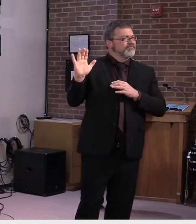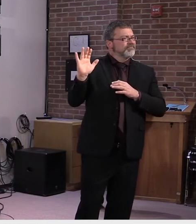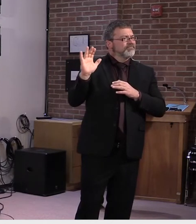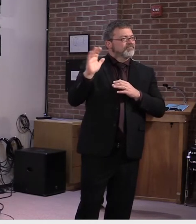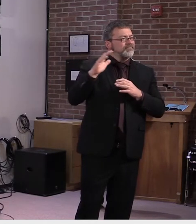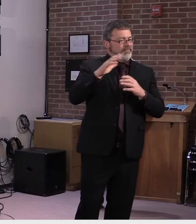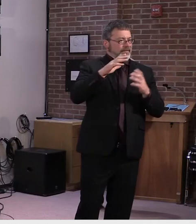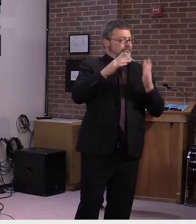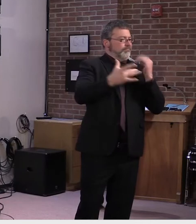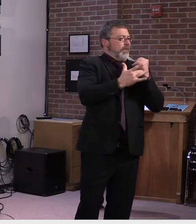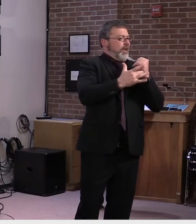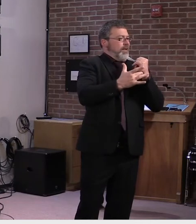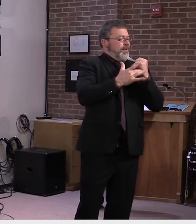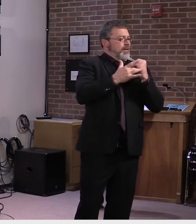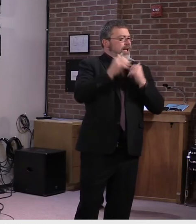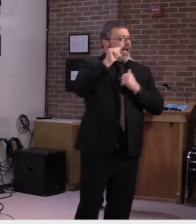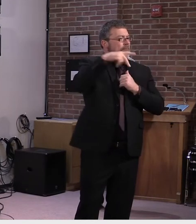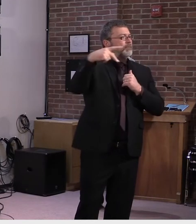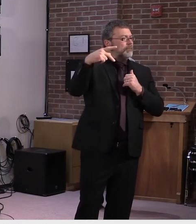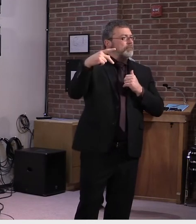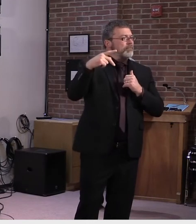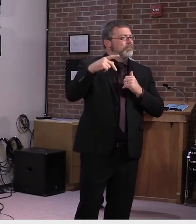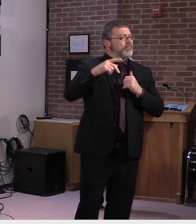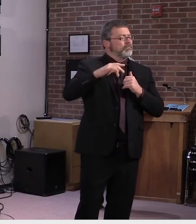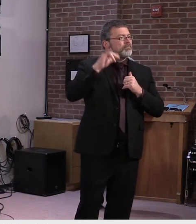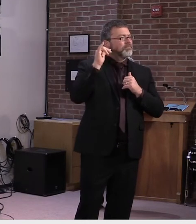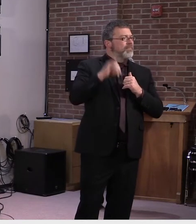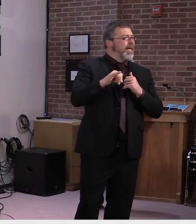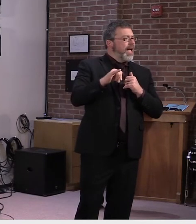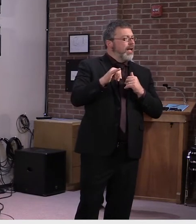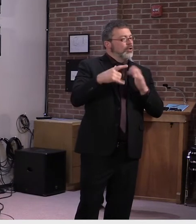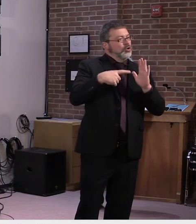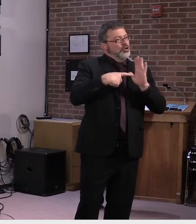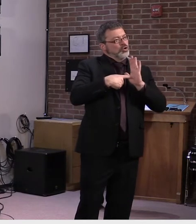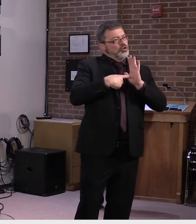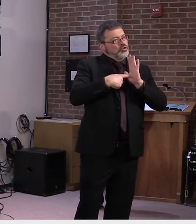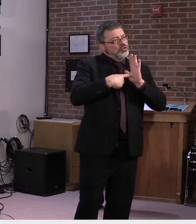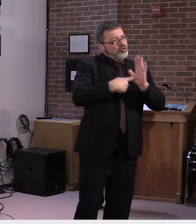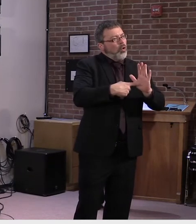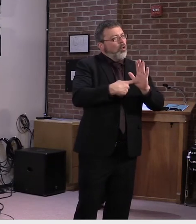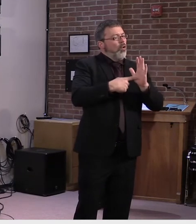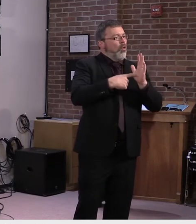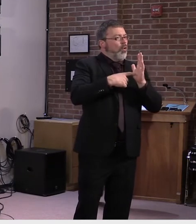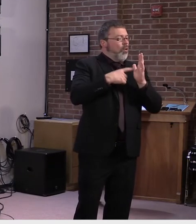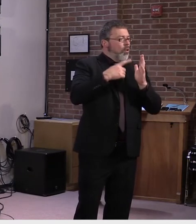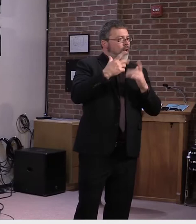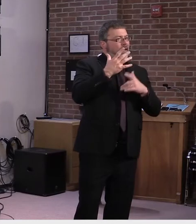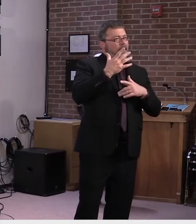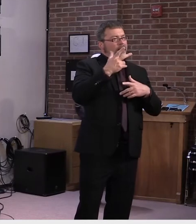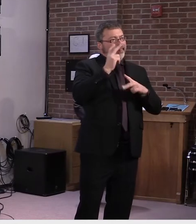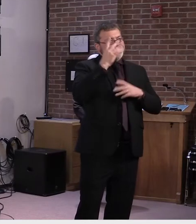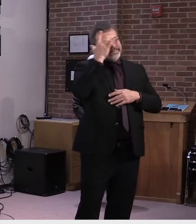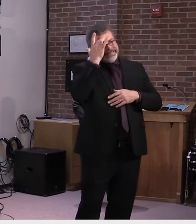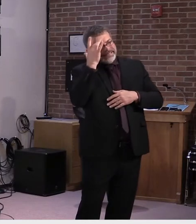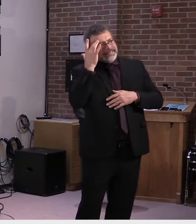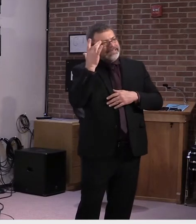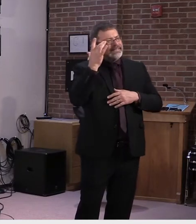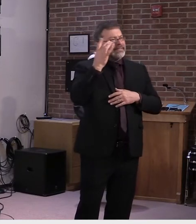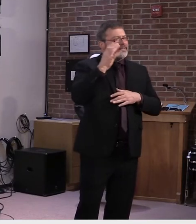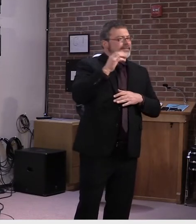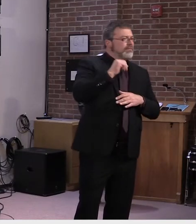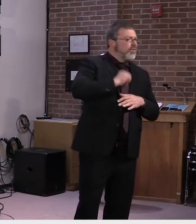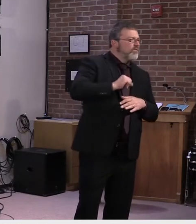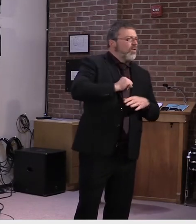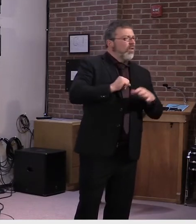is going to regard to checking symptoms of people, you know, going into the schools and whatnot, or what is this app entirely going to